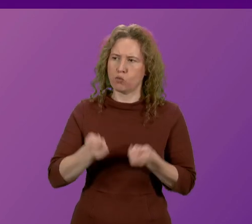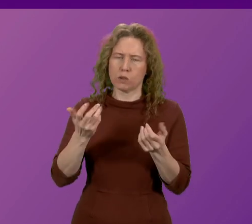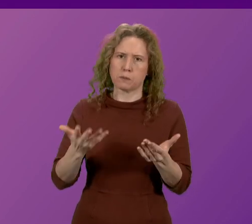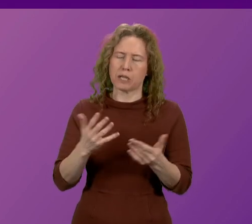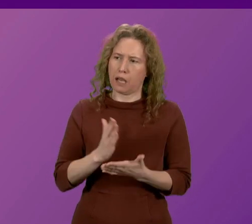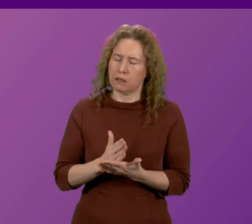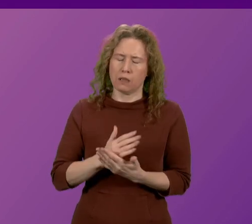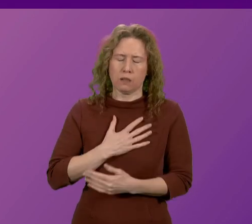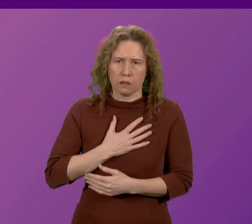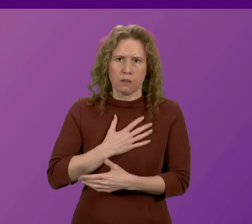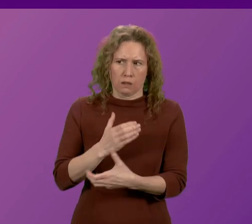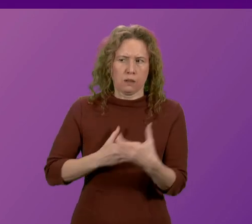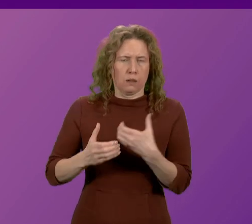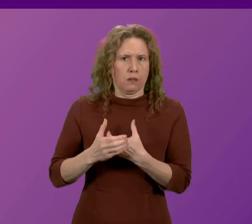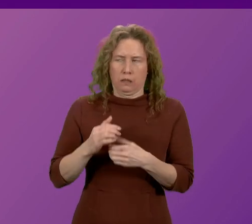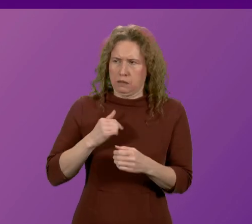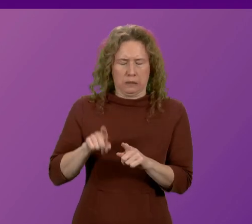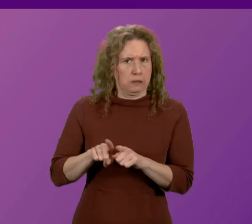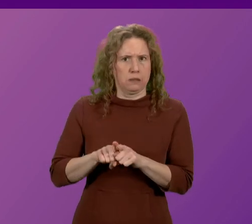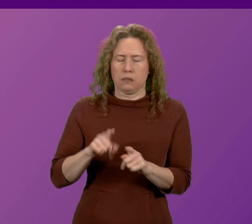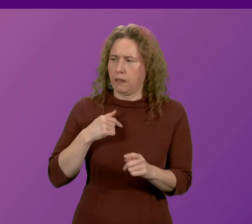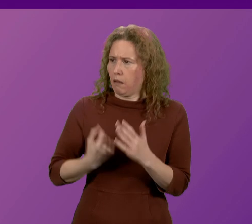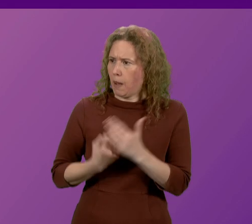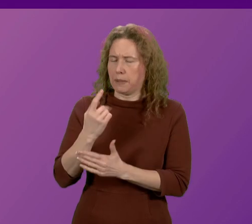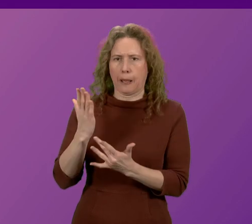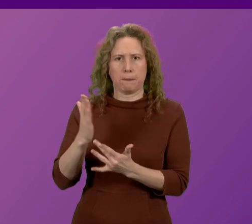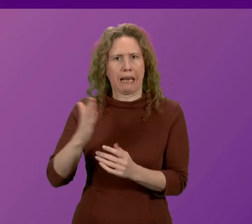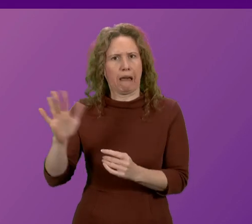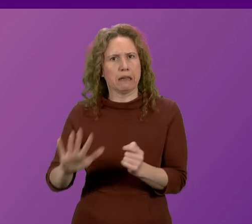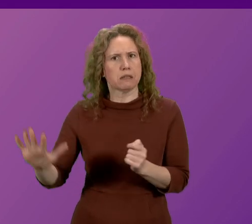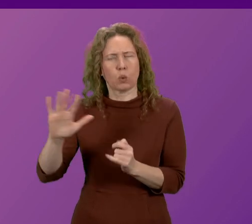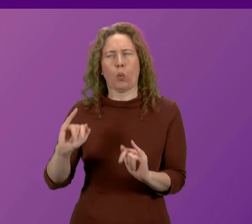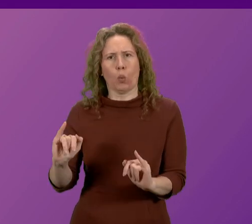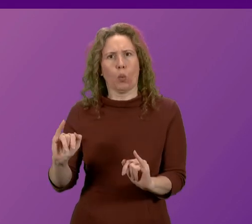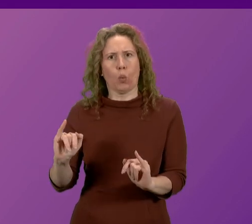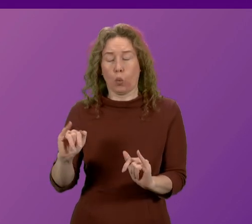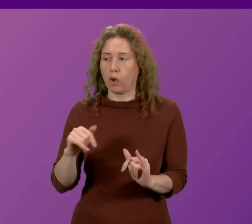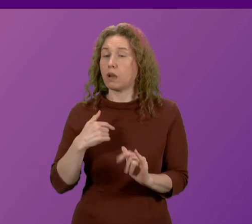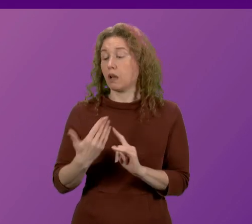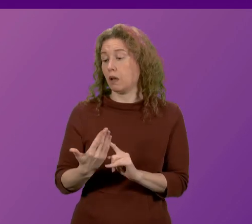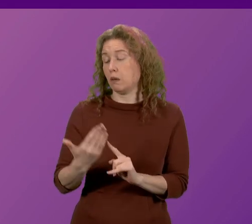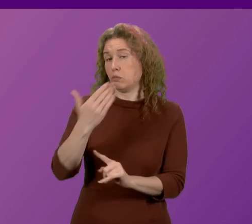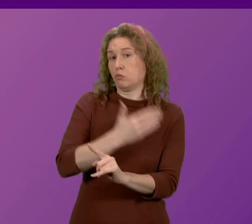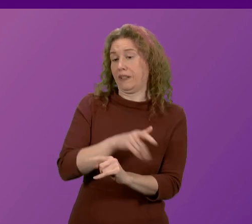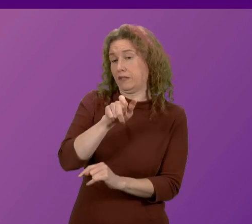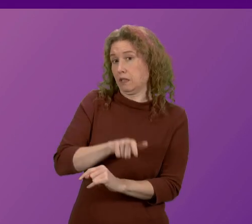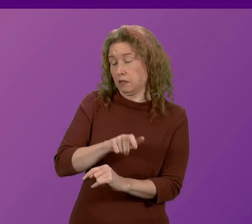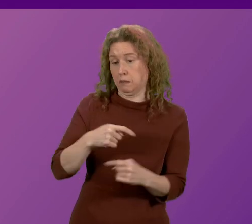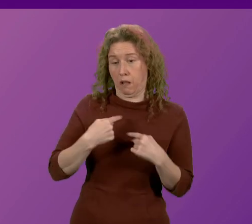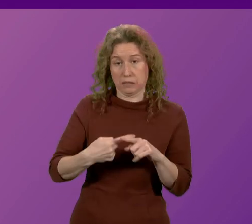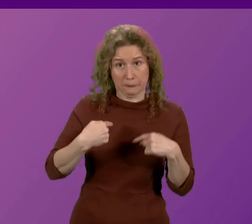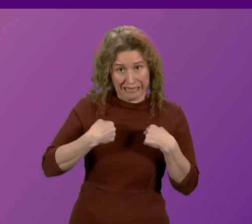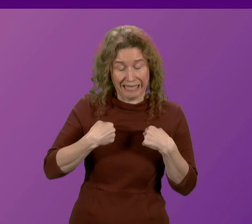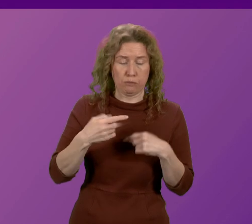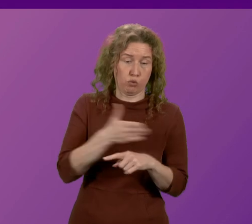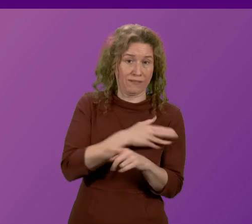the situation in the Middle East, because the calls that my predecessor and I have made